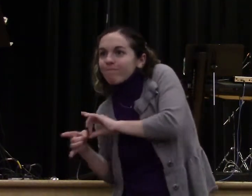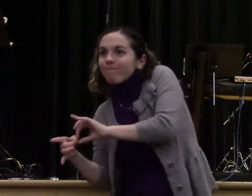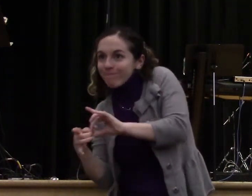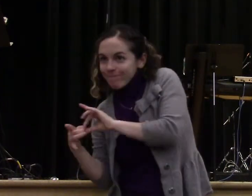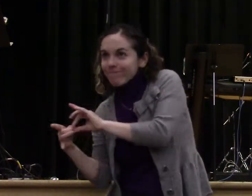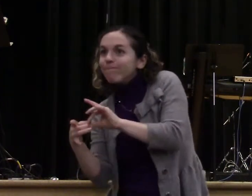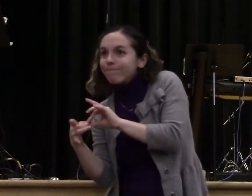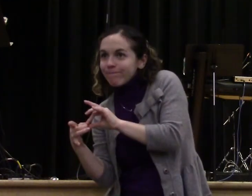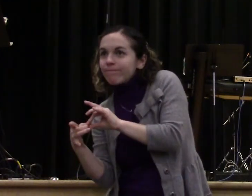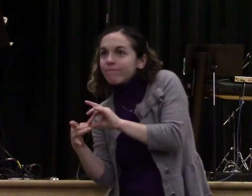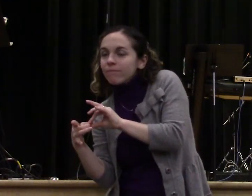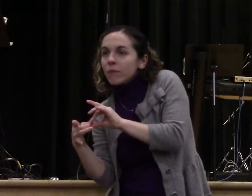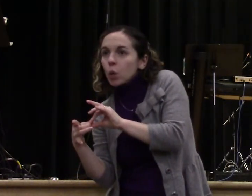You got a lot of mess, don't you?